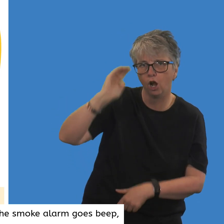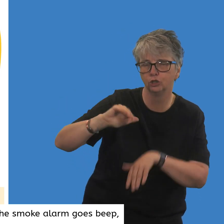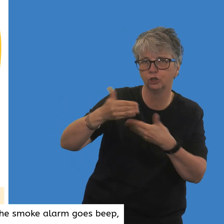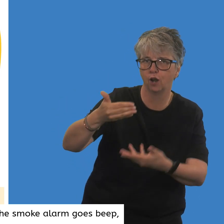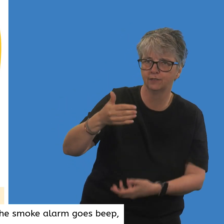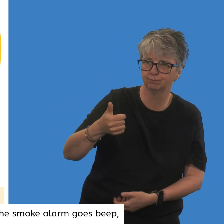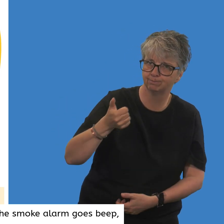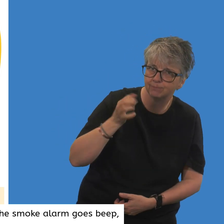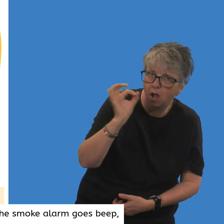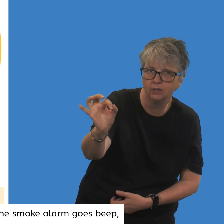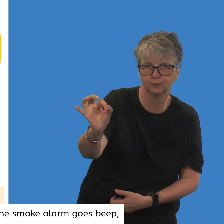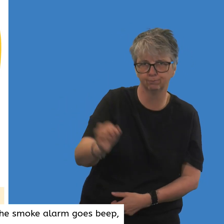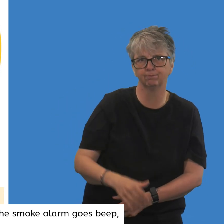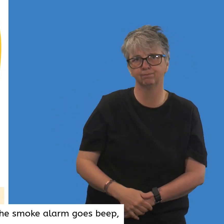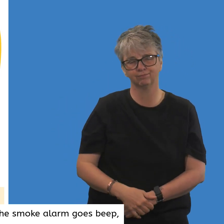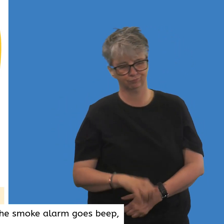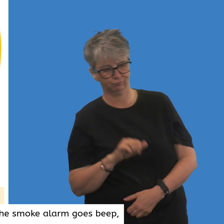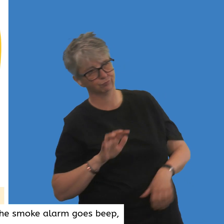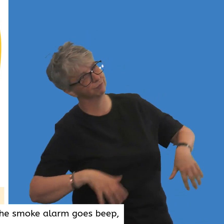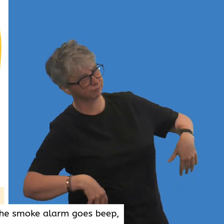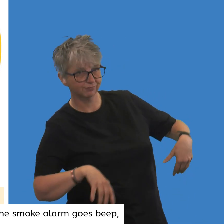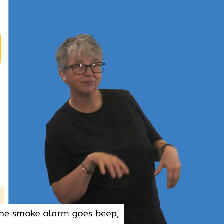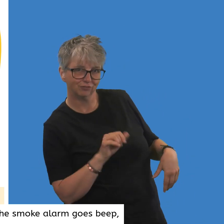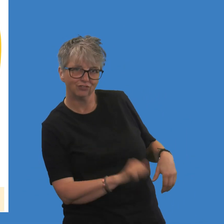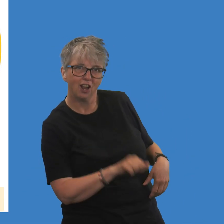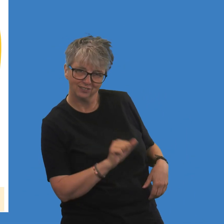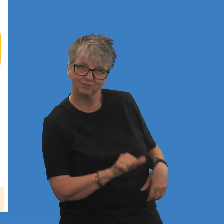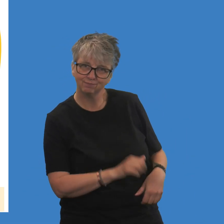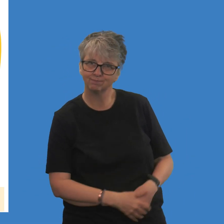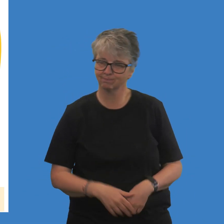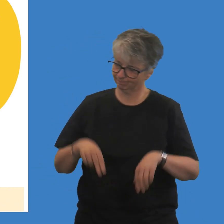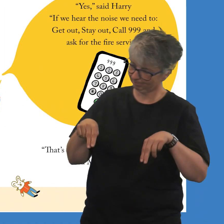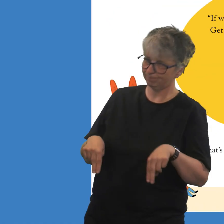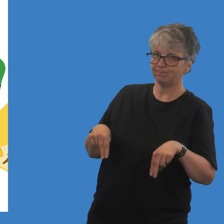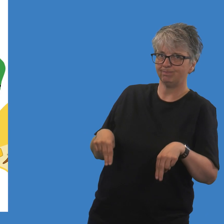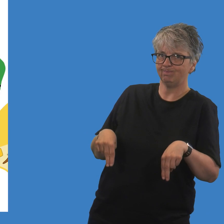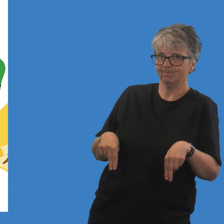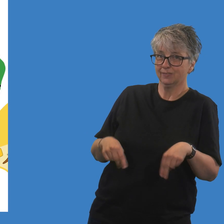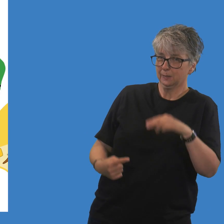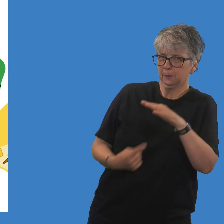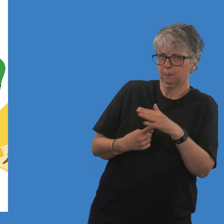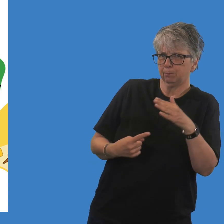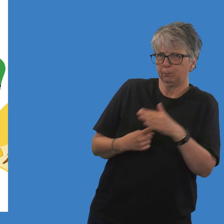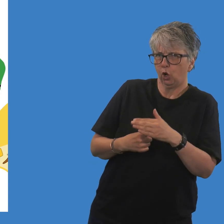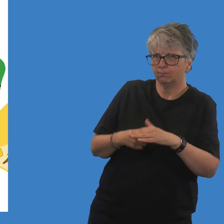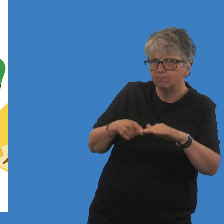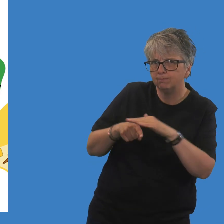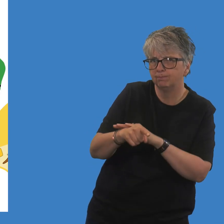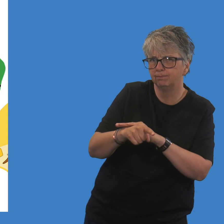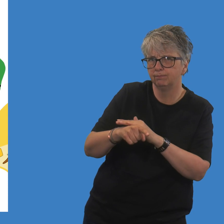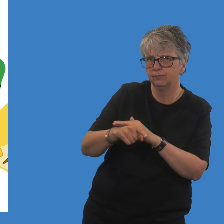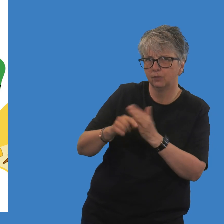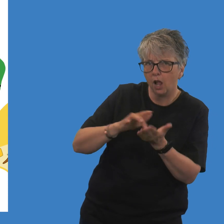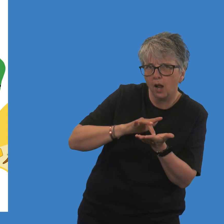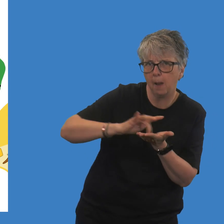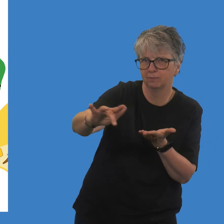Can you remember what you need to do if the smoke alarm goes beep, beep, beep, asked Martha. Yes, said Harry.